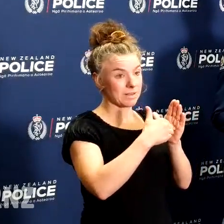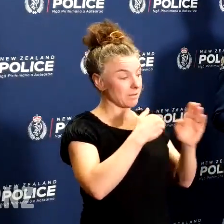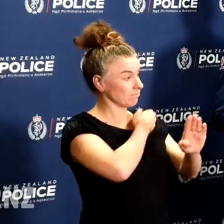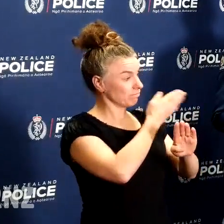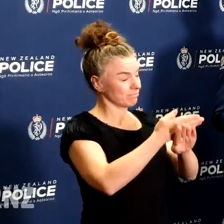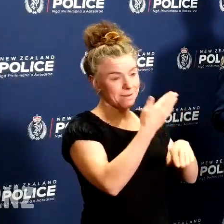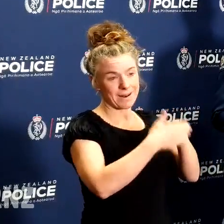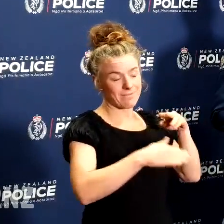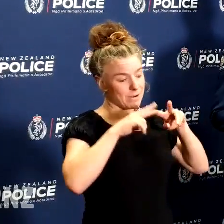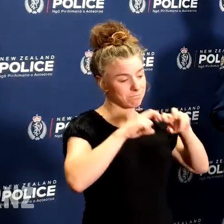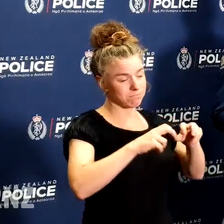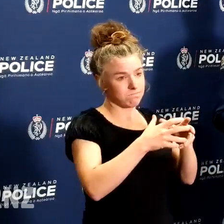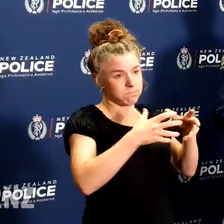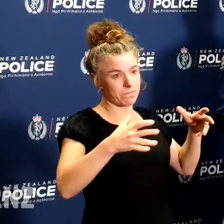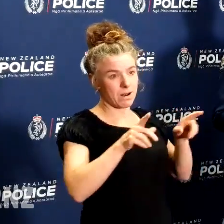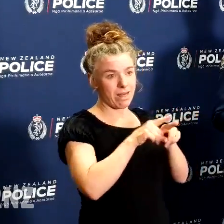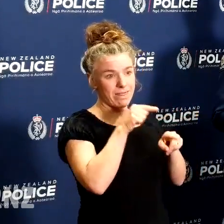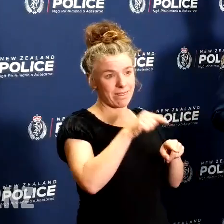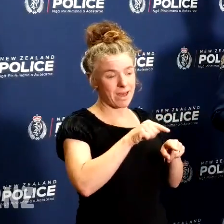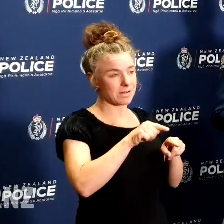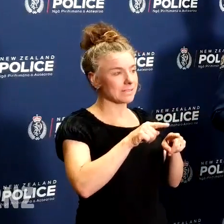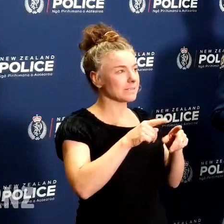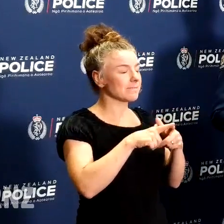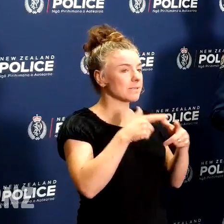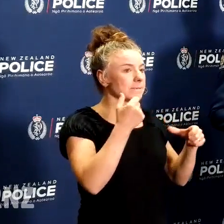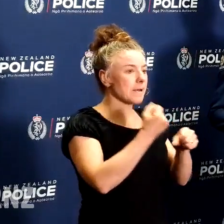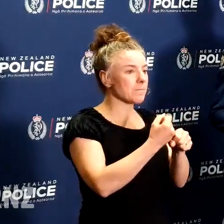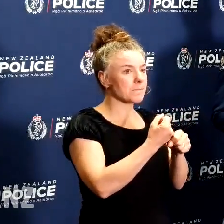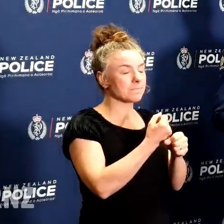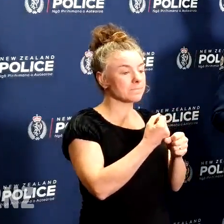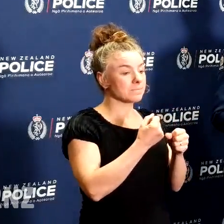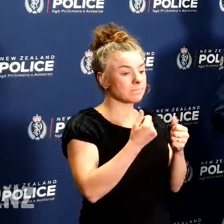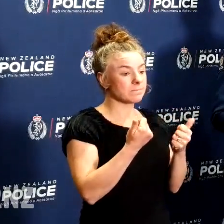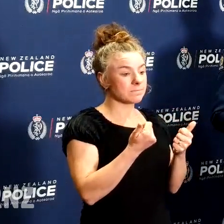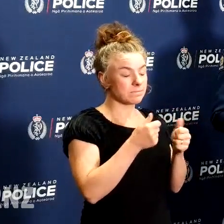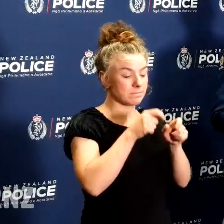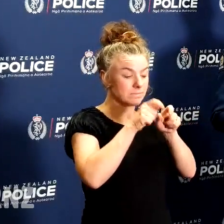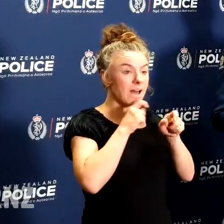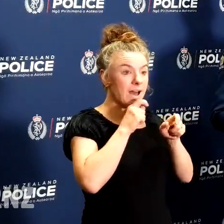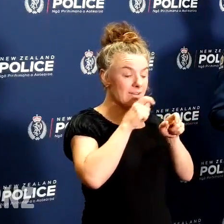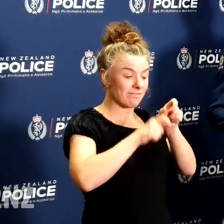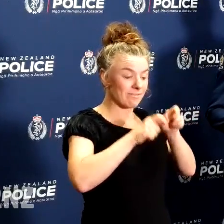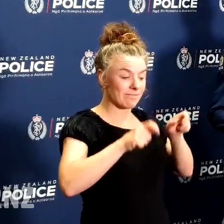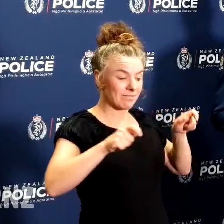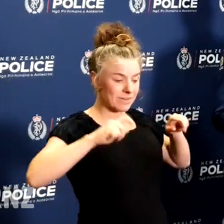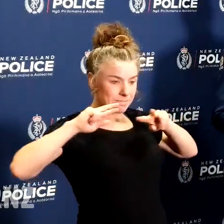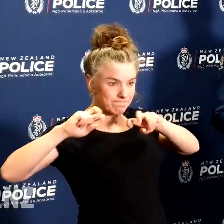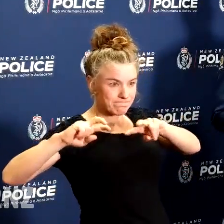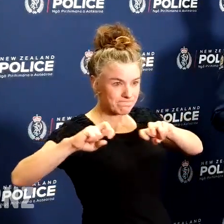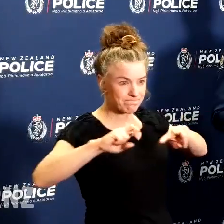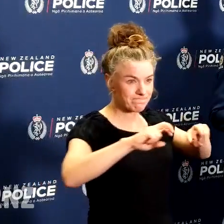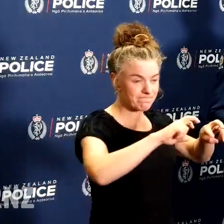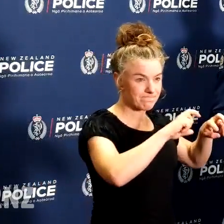Zealand Police in terms of the number of investigators that we have